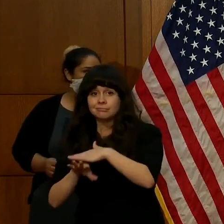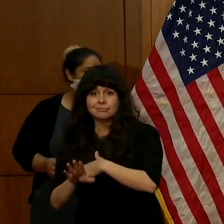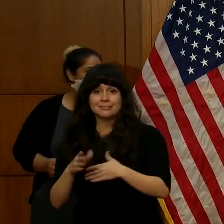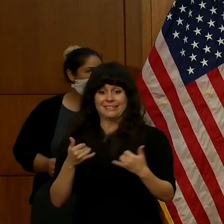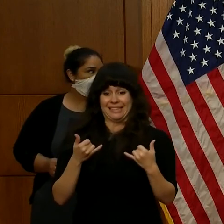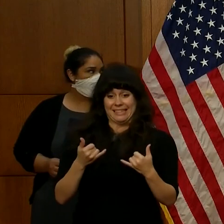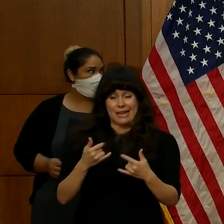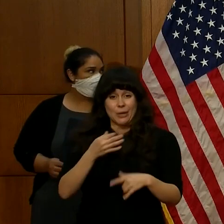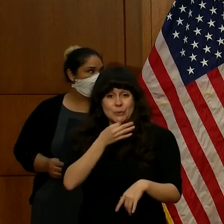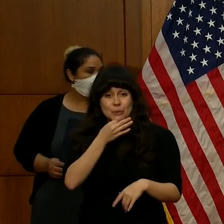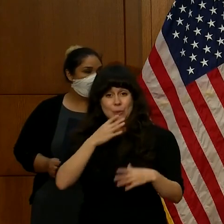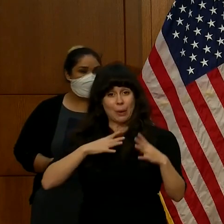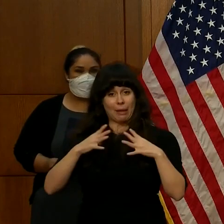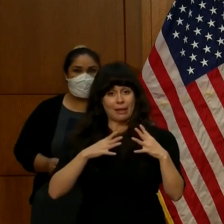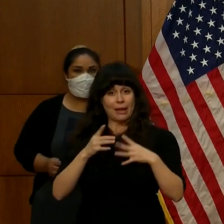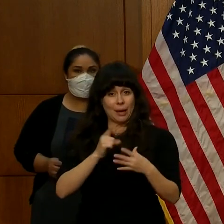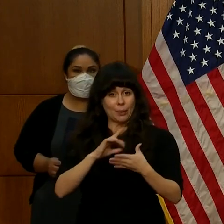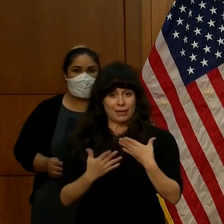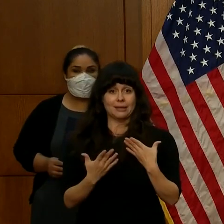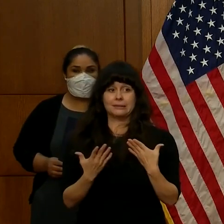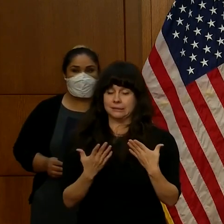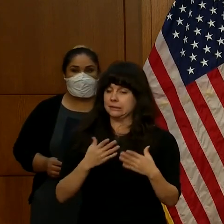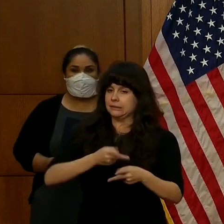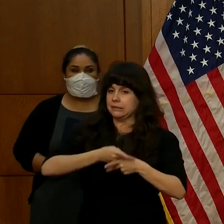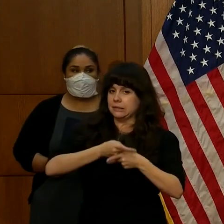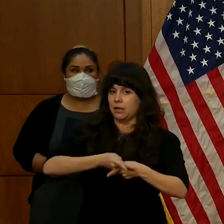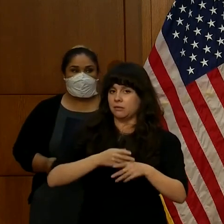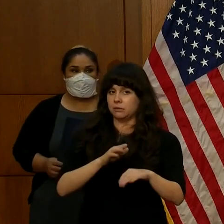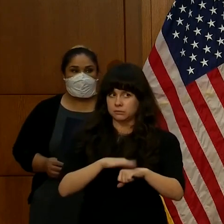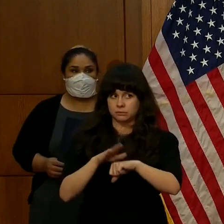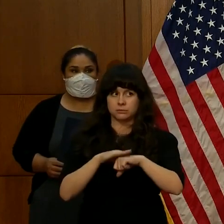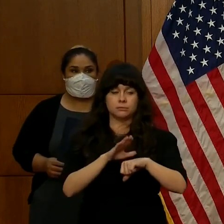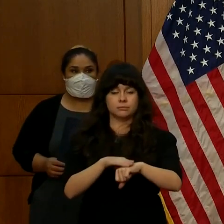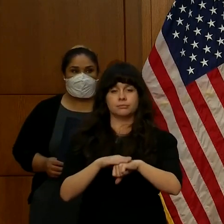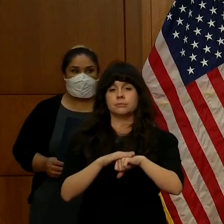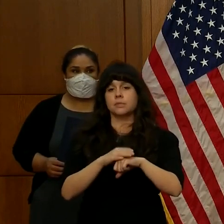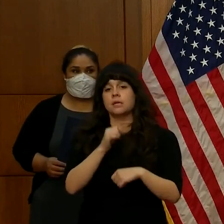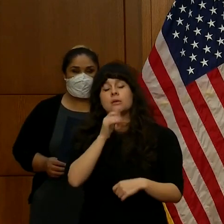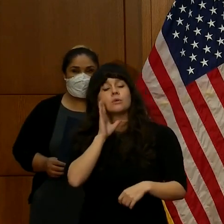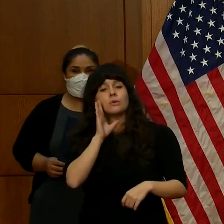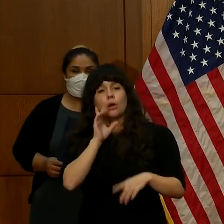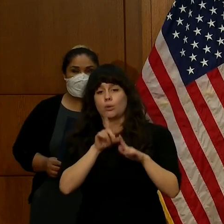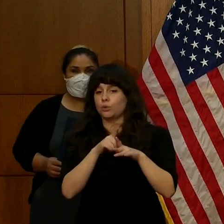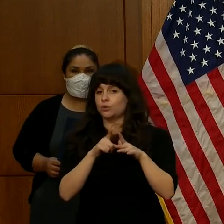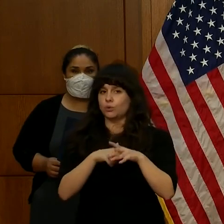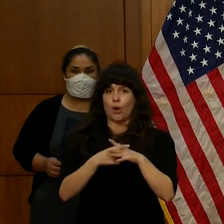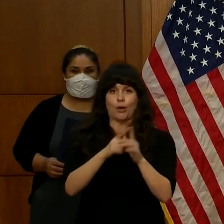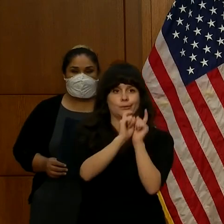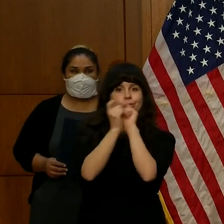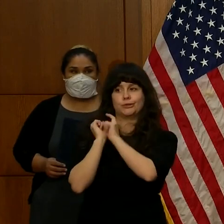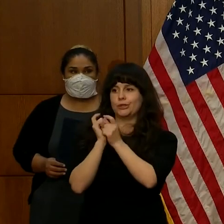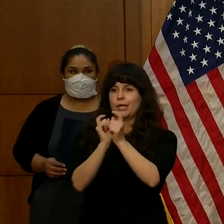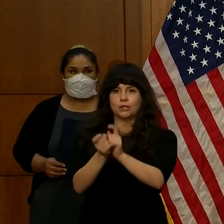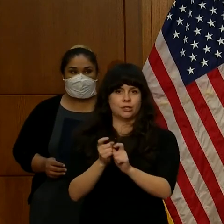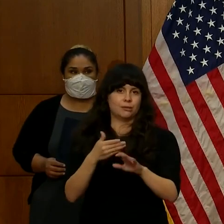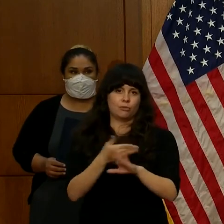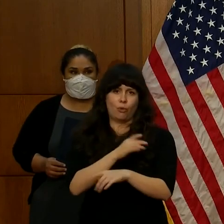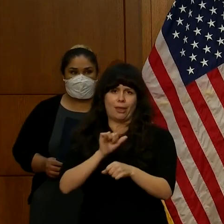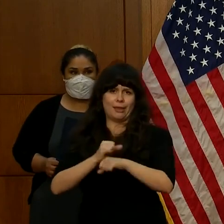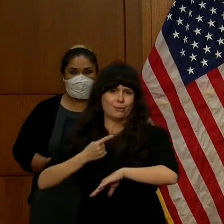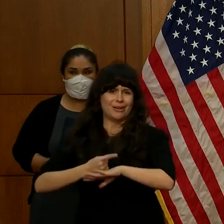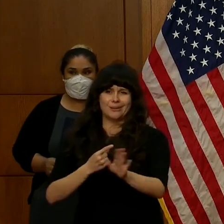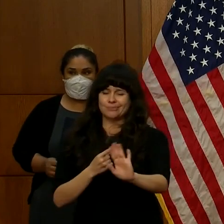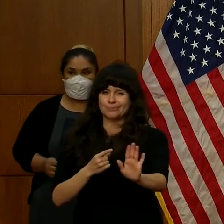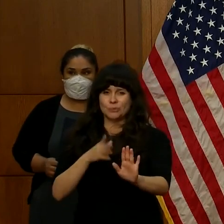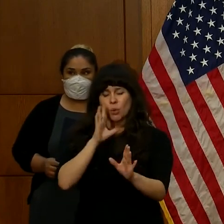holiday weekend, like I referred to earlier. So we're not going to make any changes before Labor Day. I